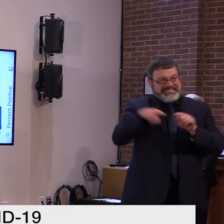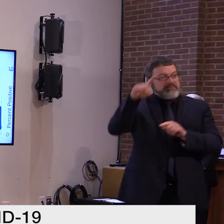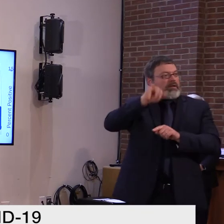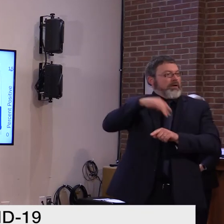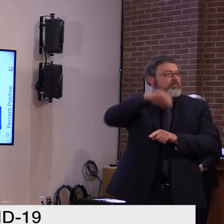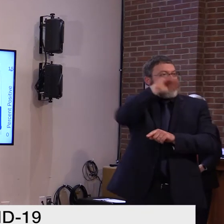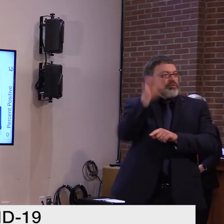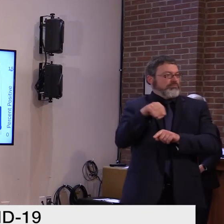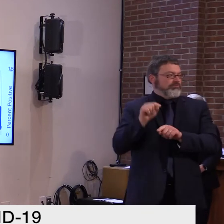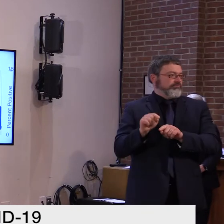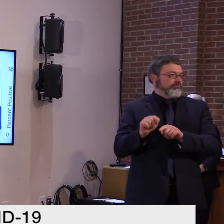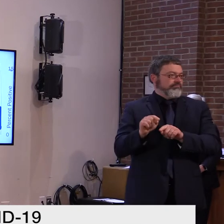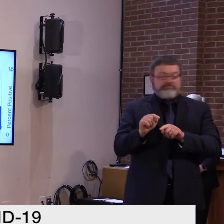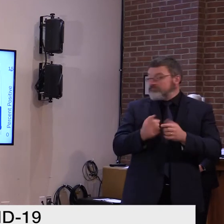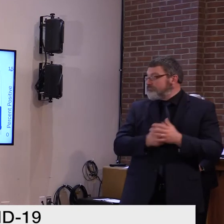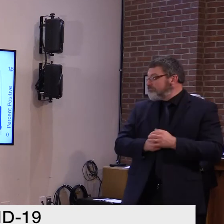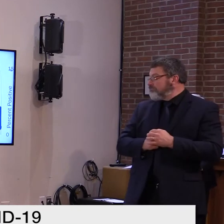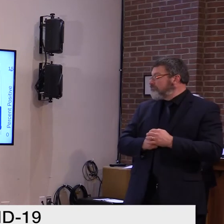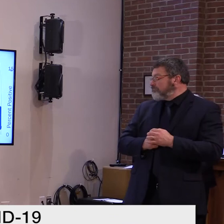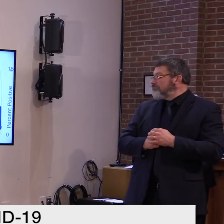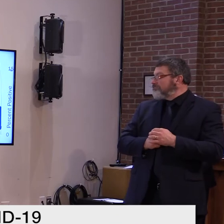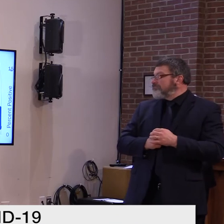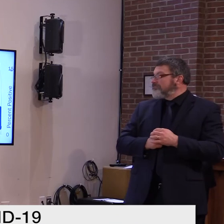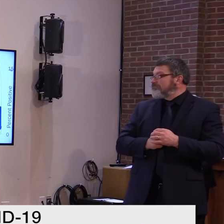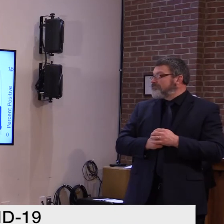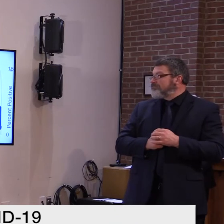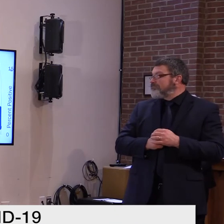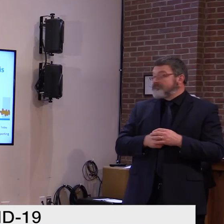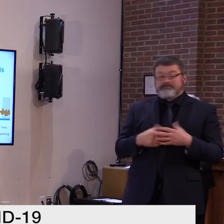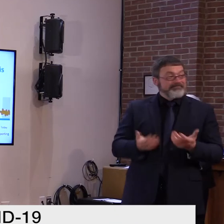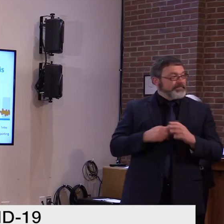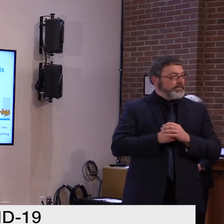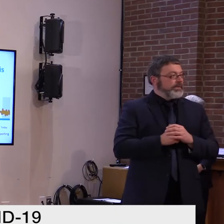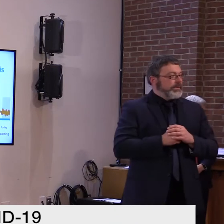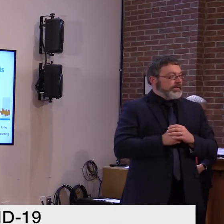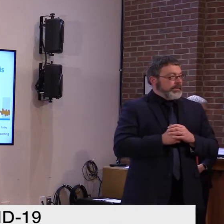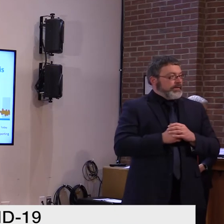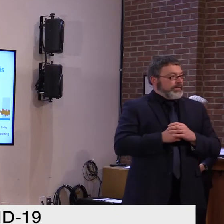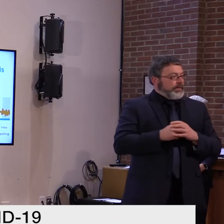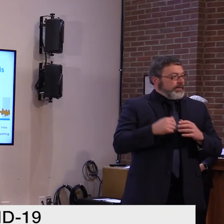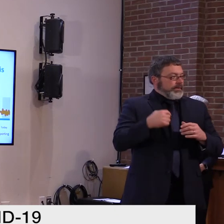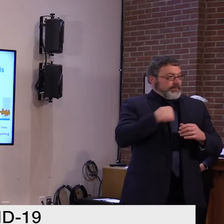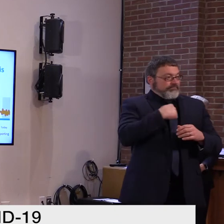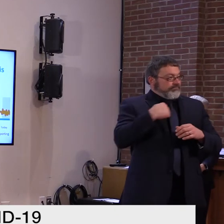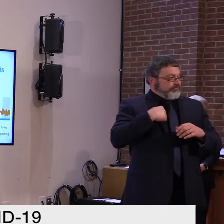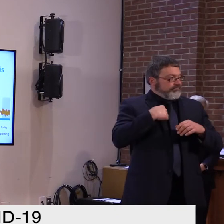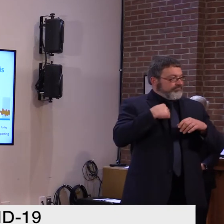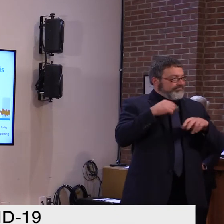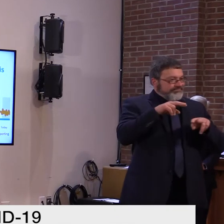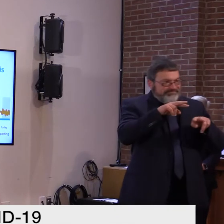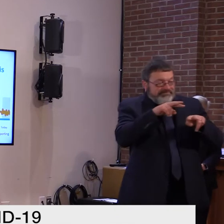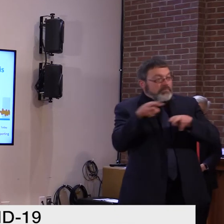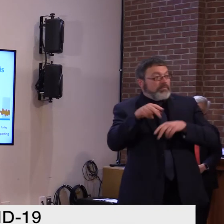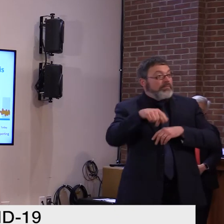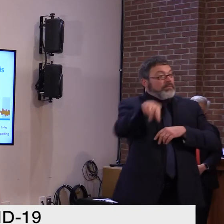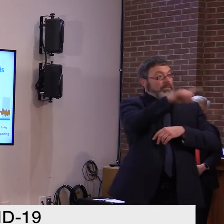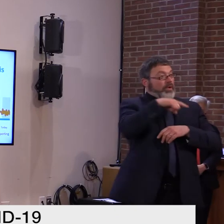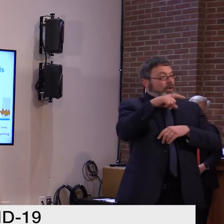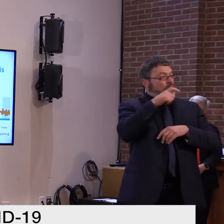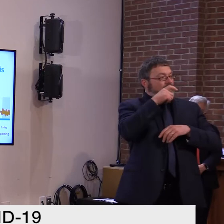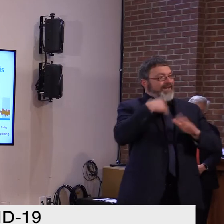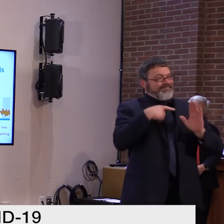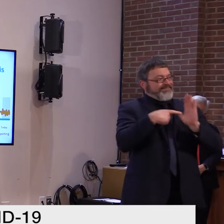Regarding syndromic surveillance, which is on the next slide, not a marked